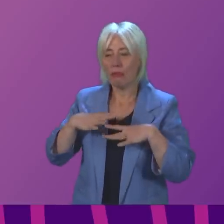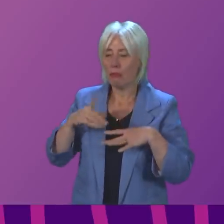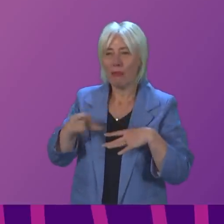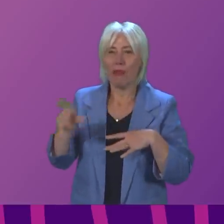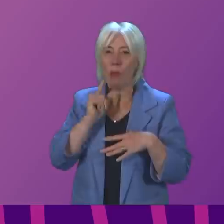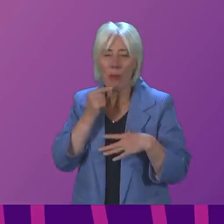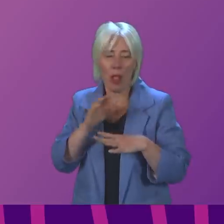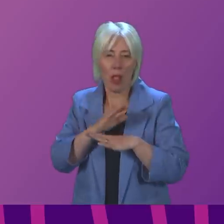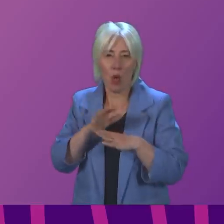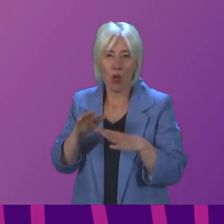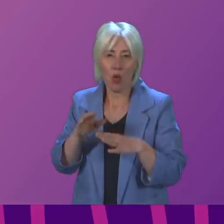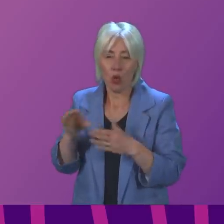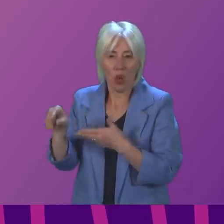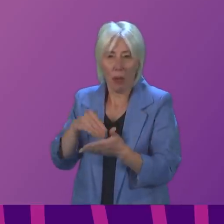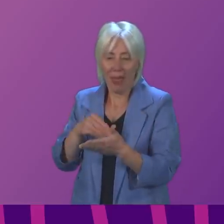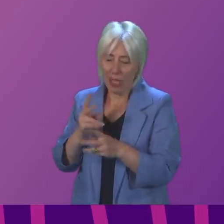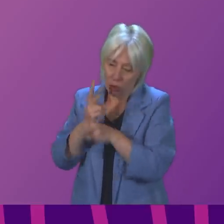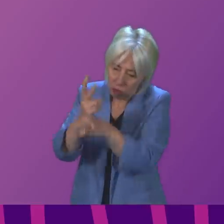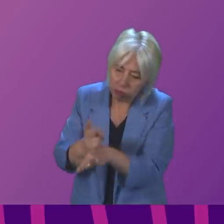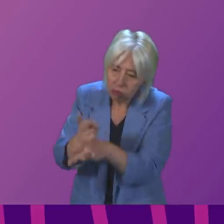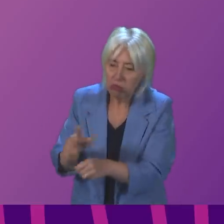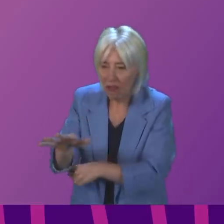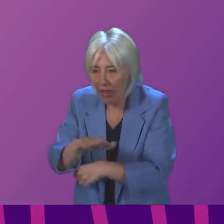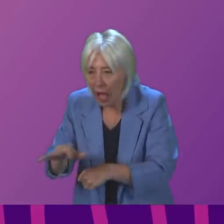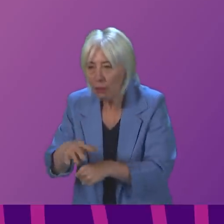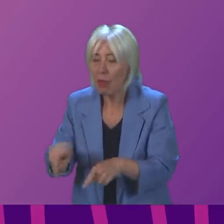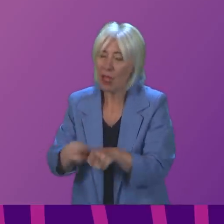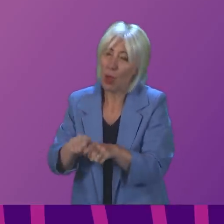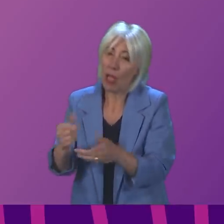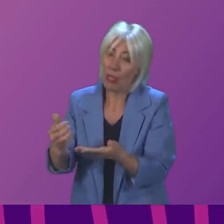much for their own loved ones, but do so much to help the wellbeing of the country as well.